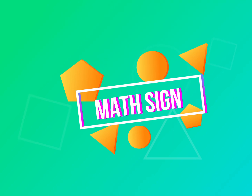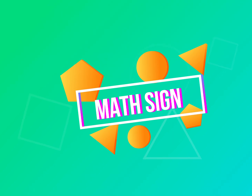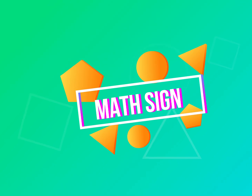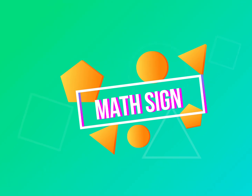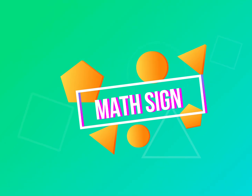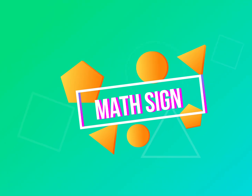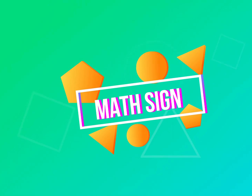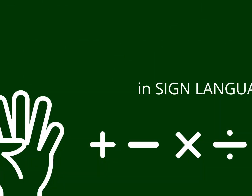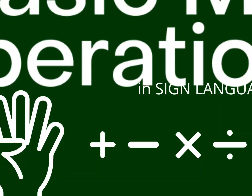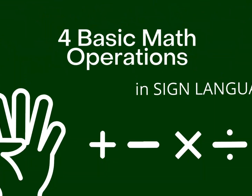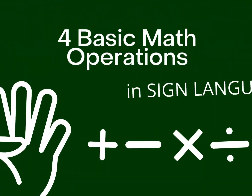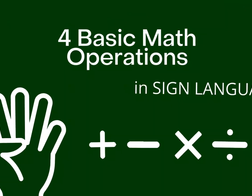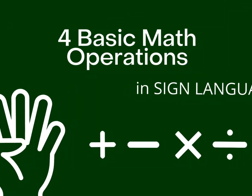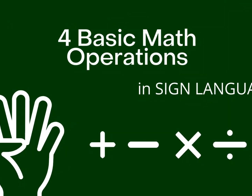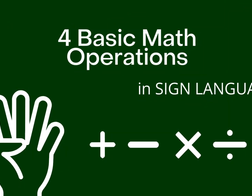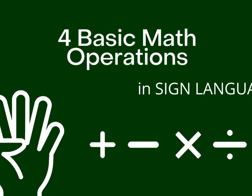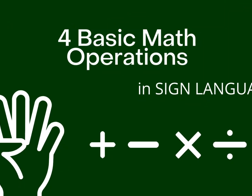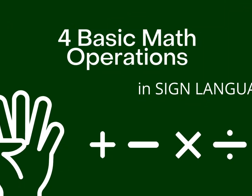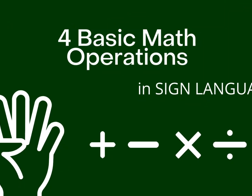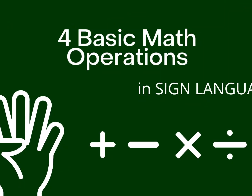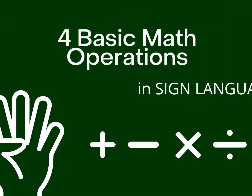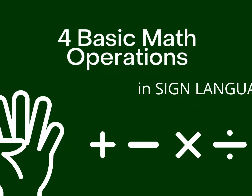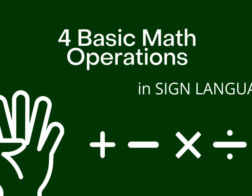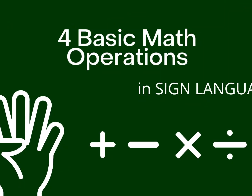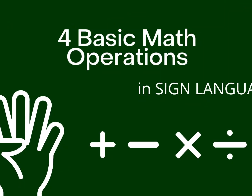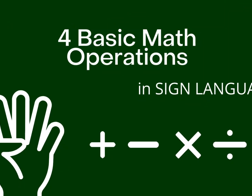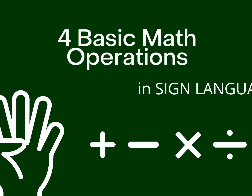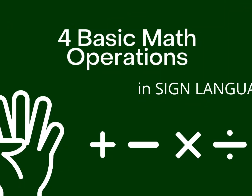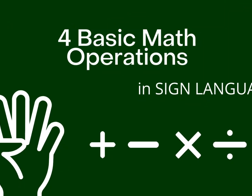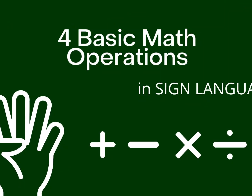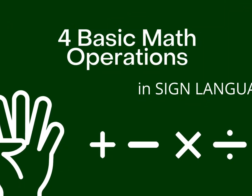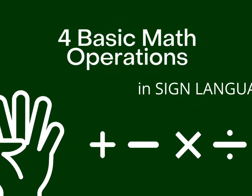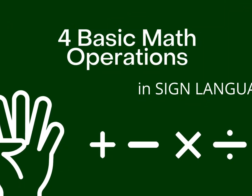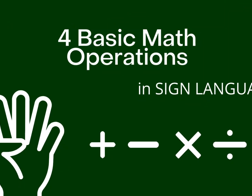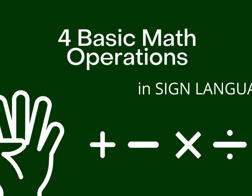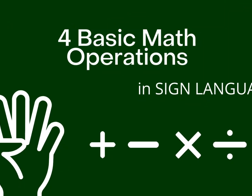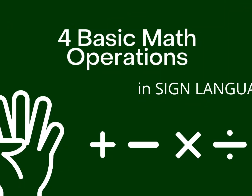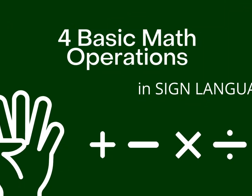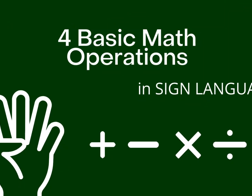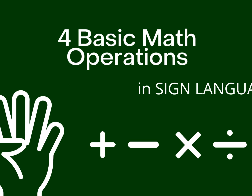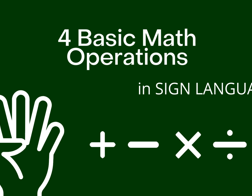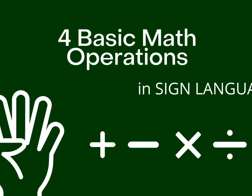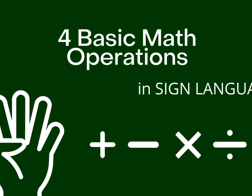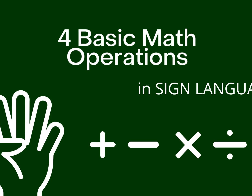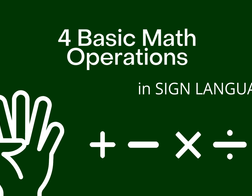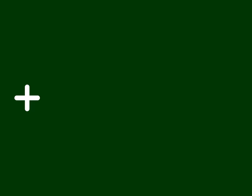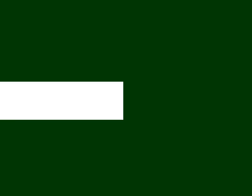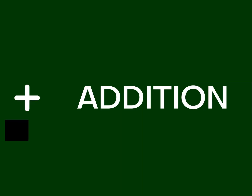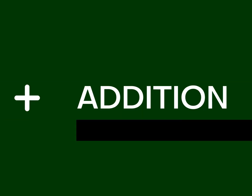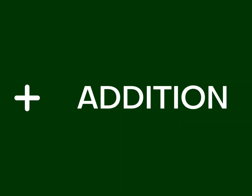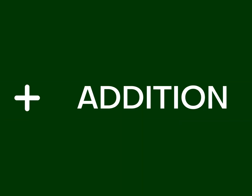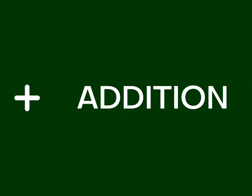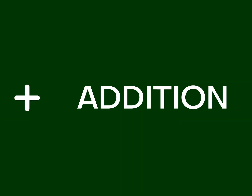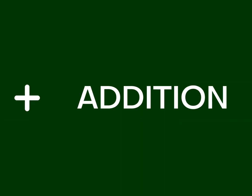for basic math operations in sign language addition